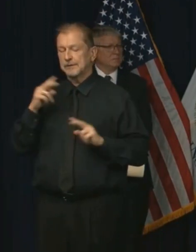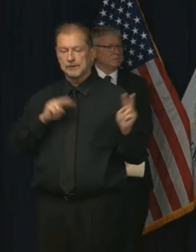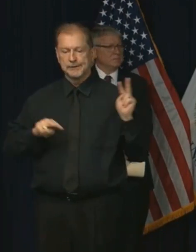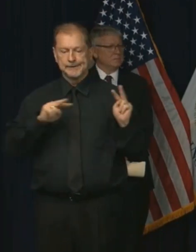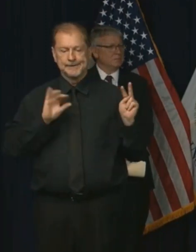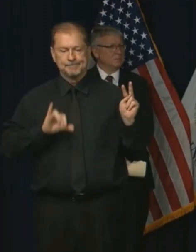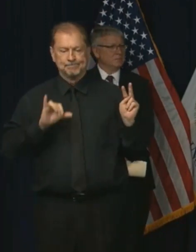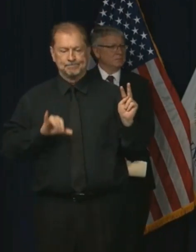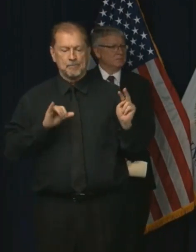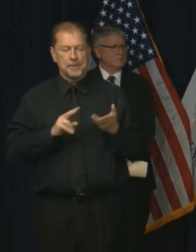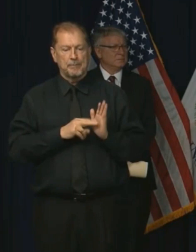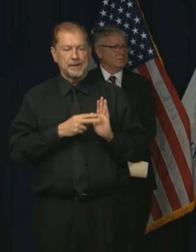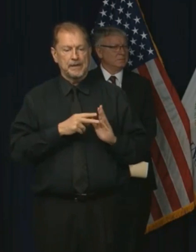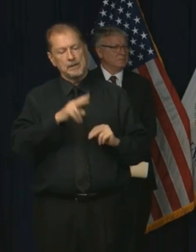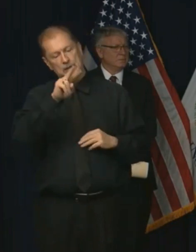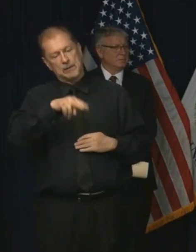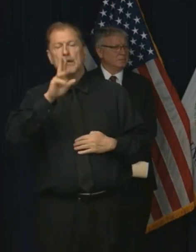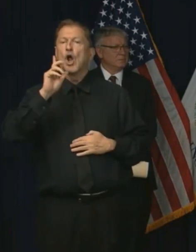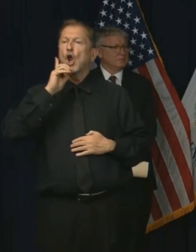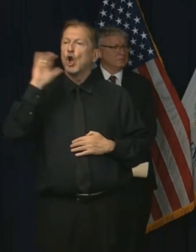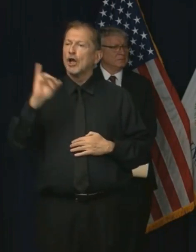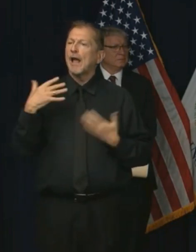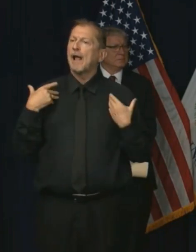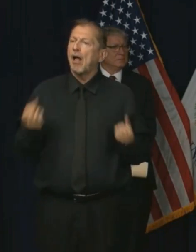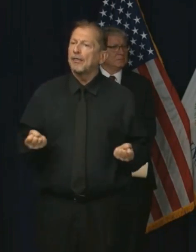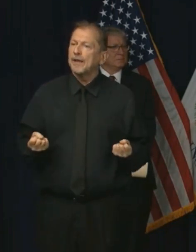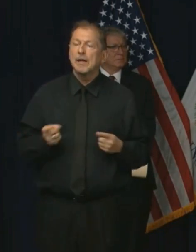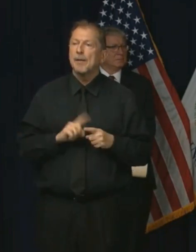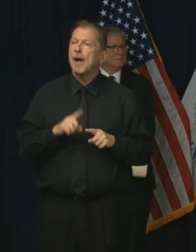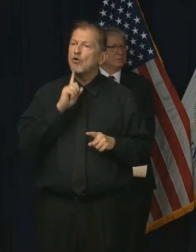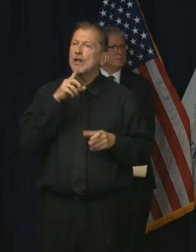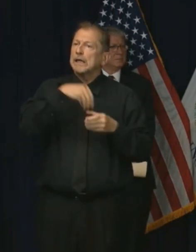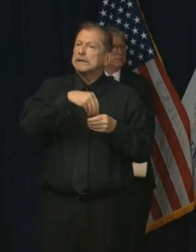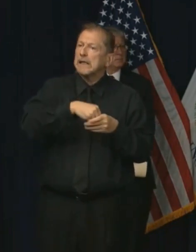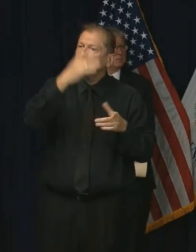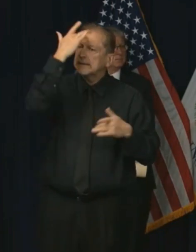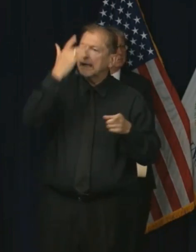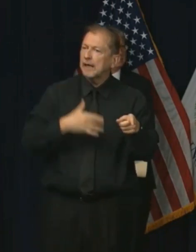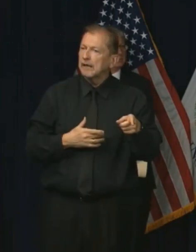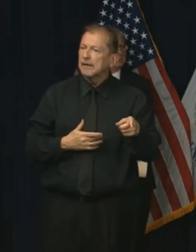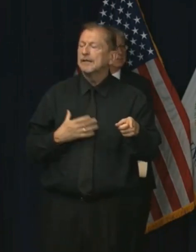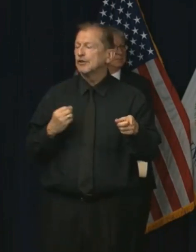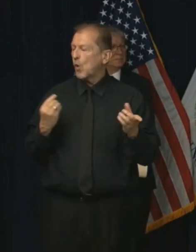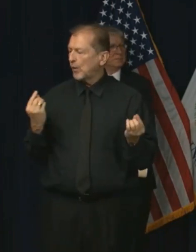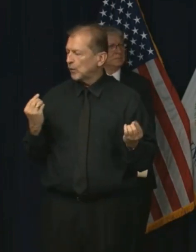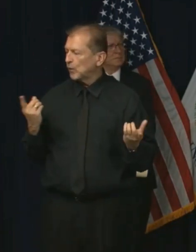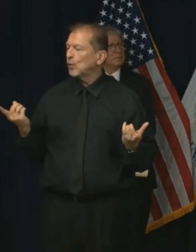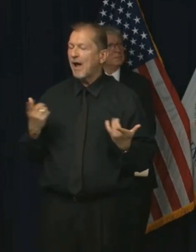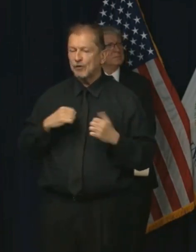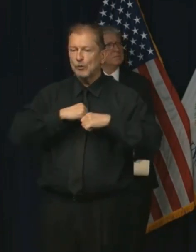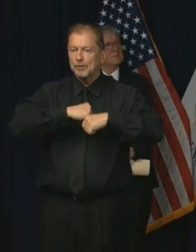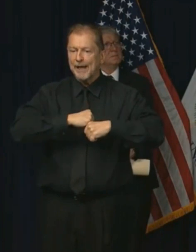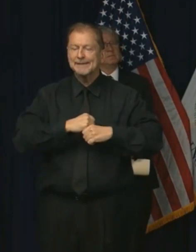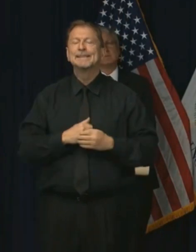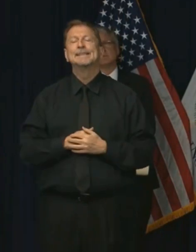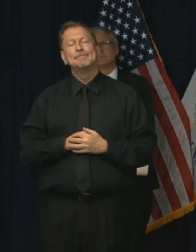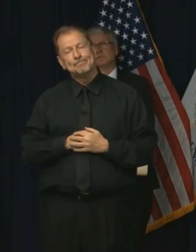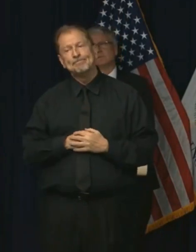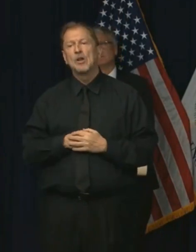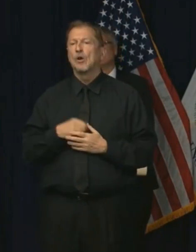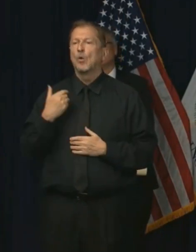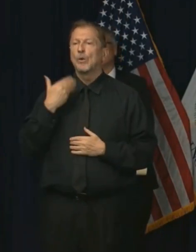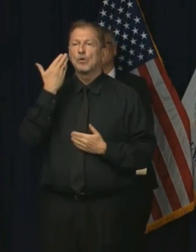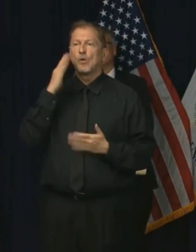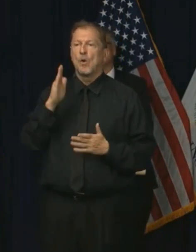what this new information tells us and what that means in terms of our practices. And so that would suggest that we don't know exactly